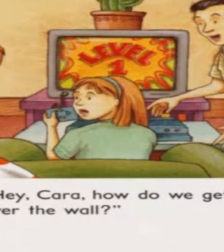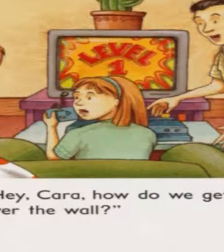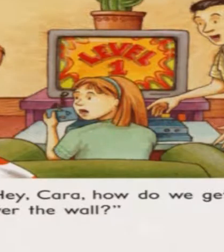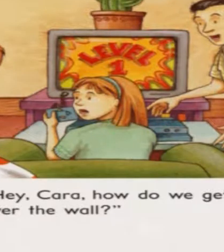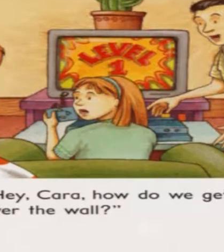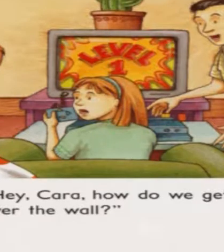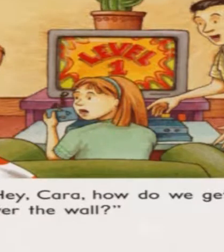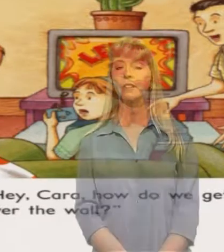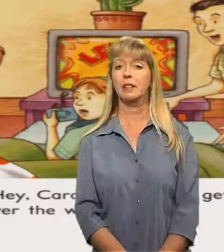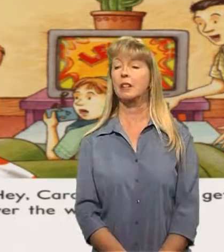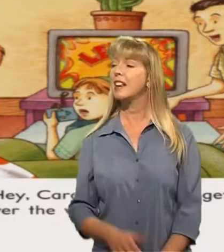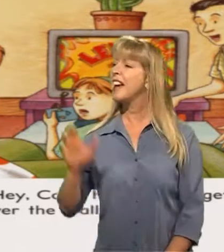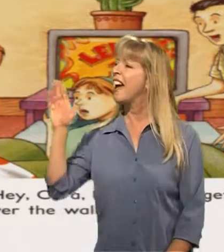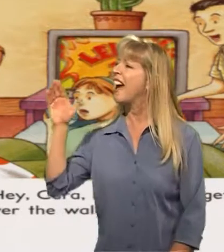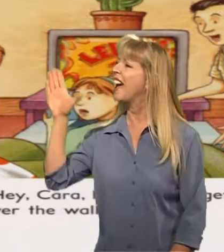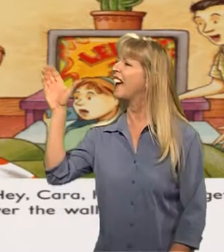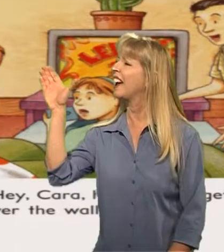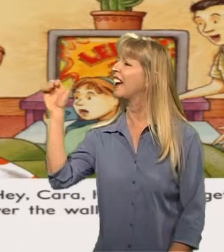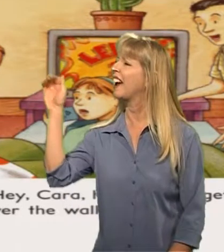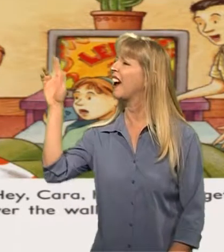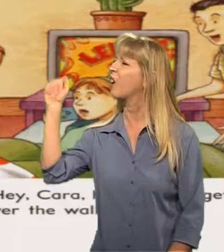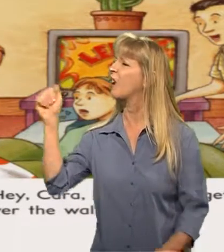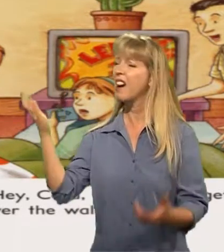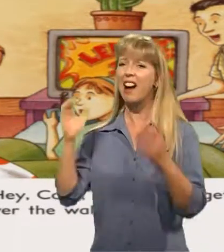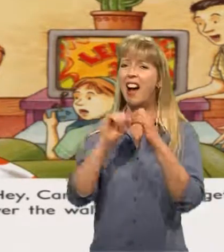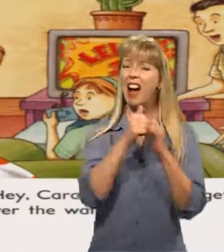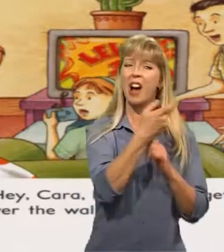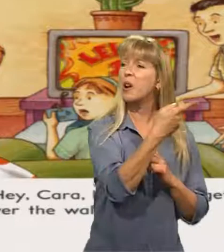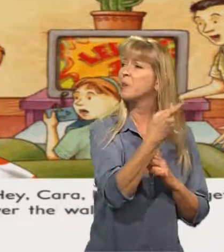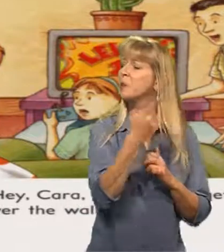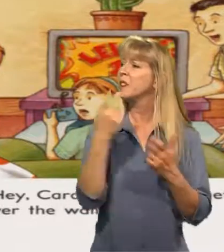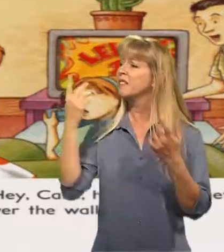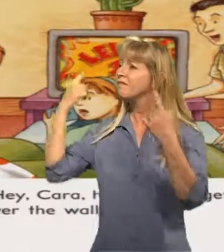Go to Hey, Kara, how do we get over the wall?